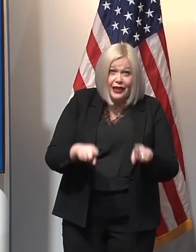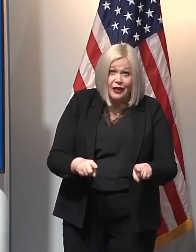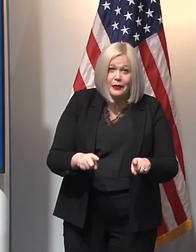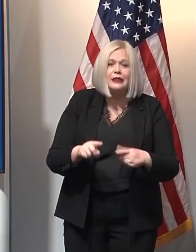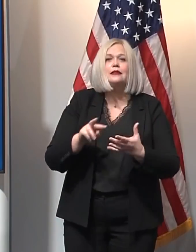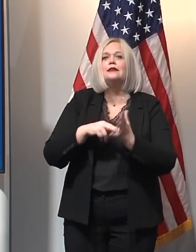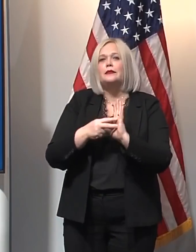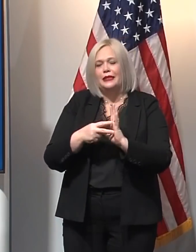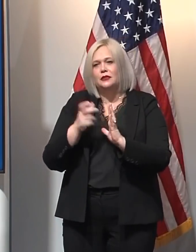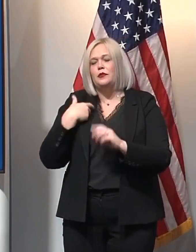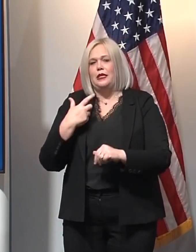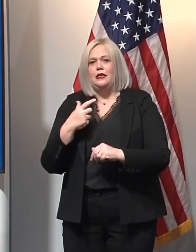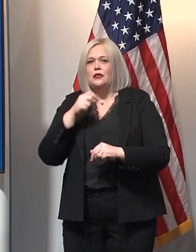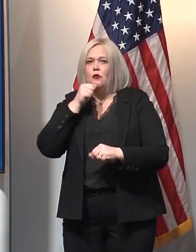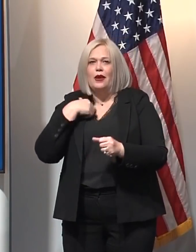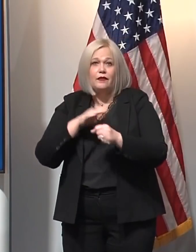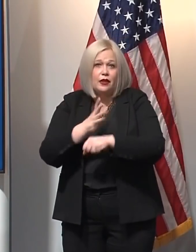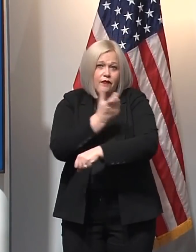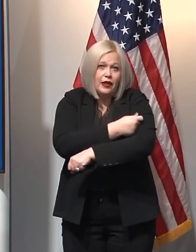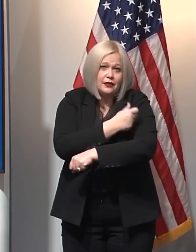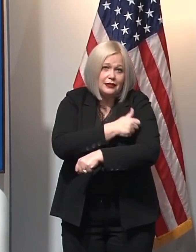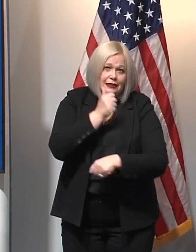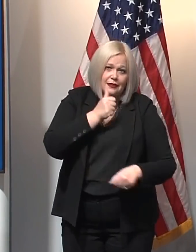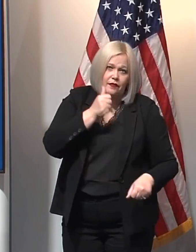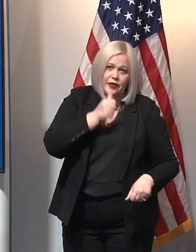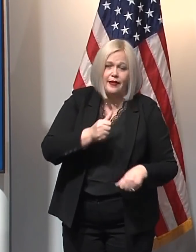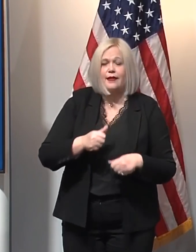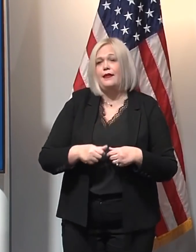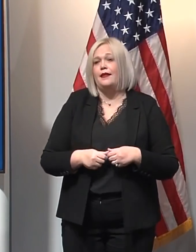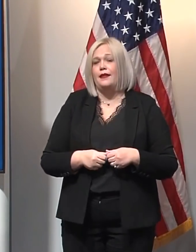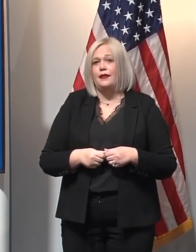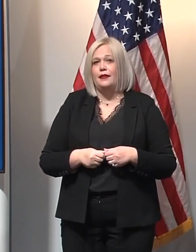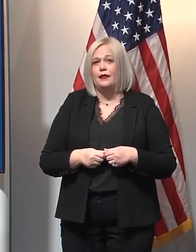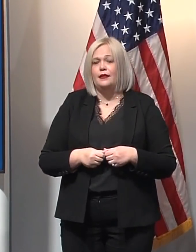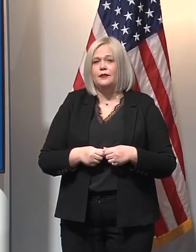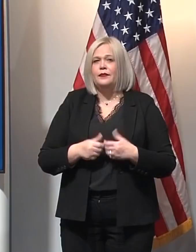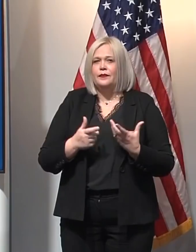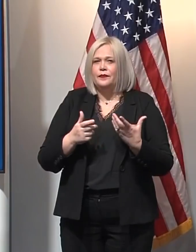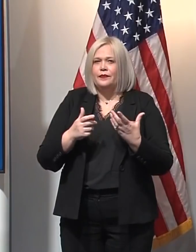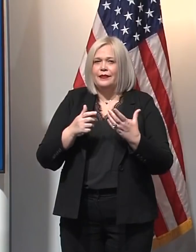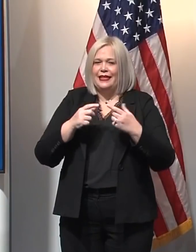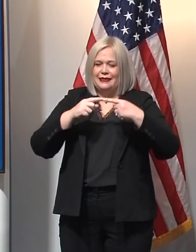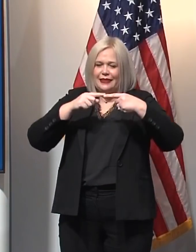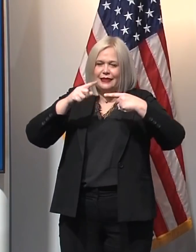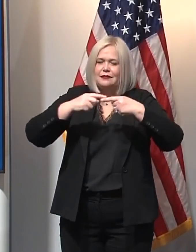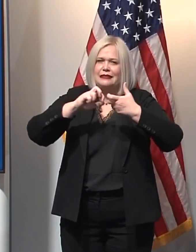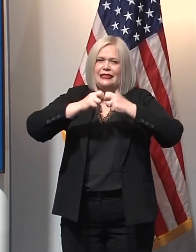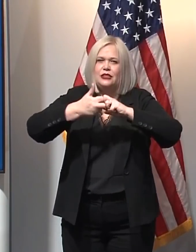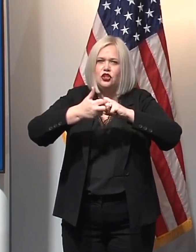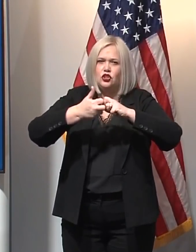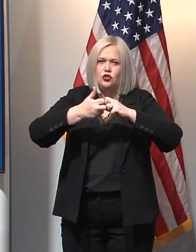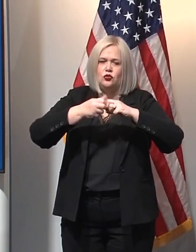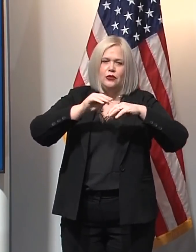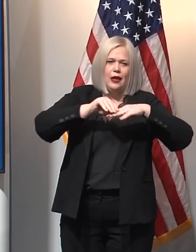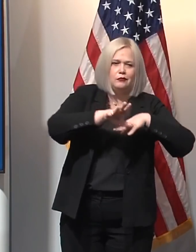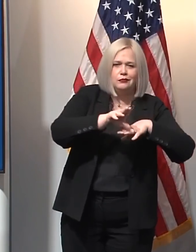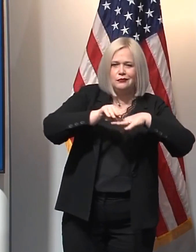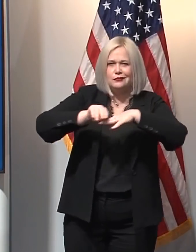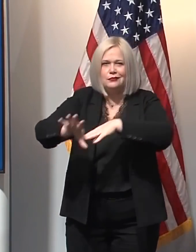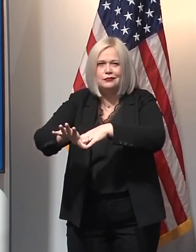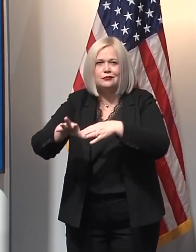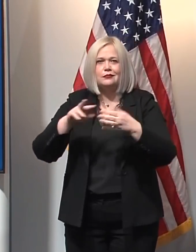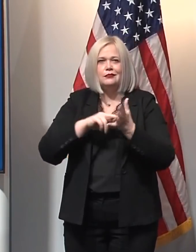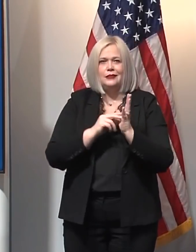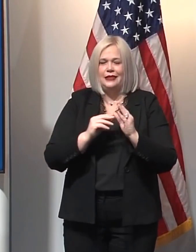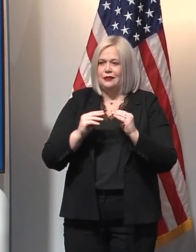slow down the number of vaccines that we're getting in arms every single day. It's this problem that will create an issue where we will have longer